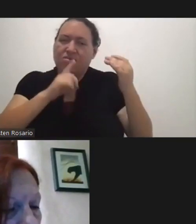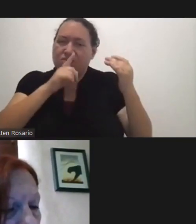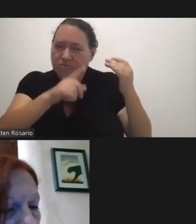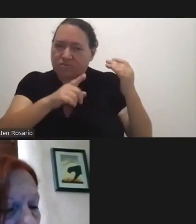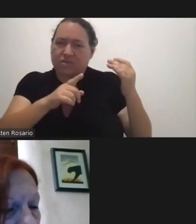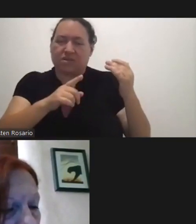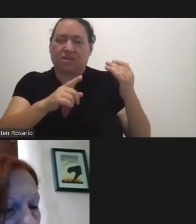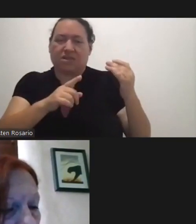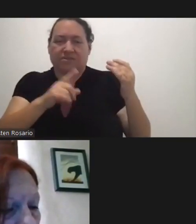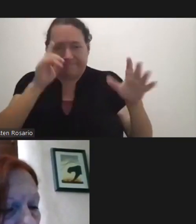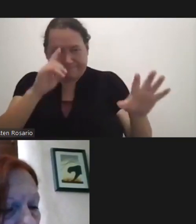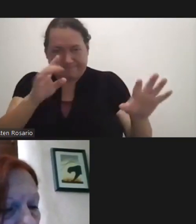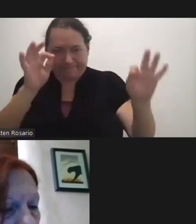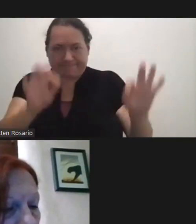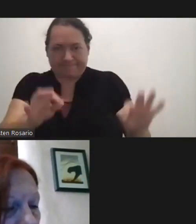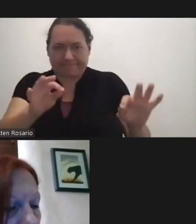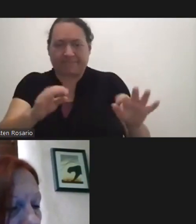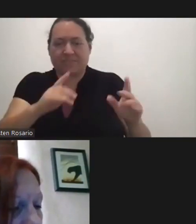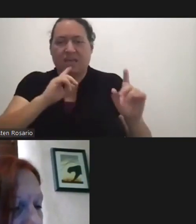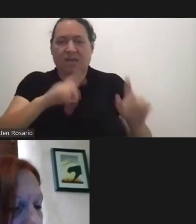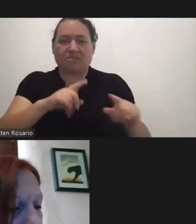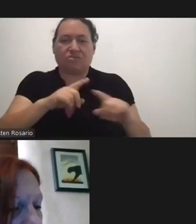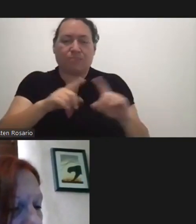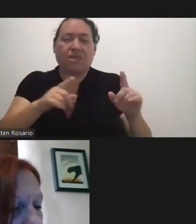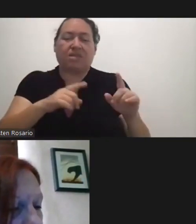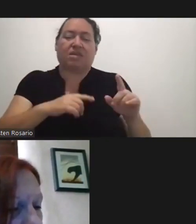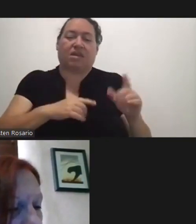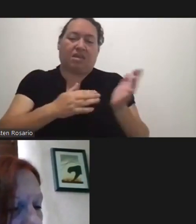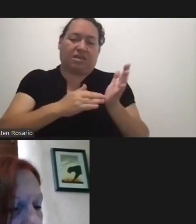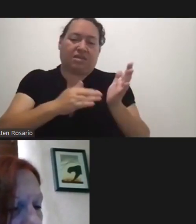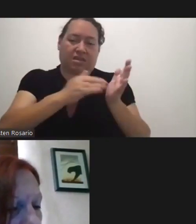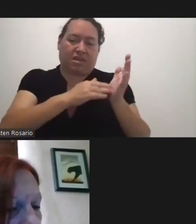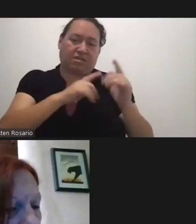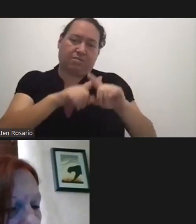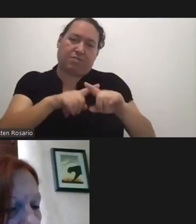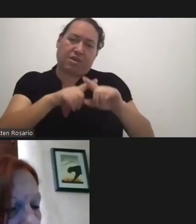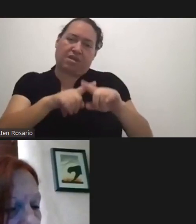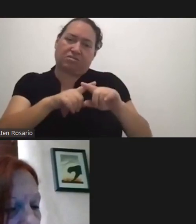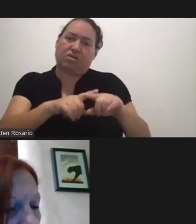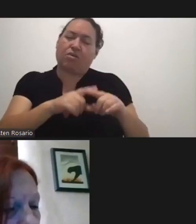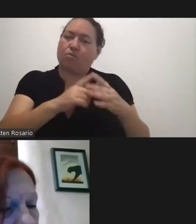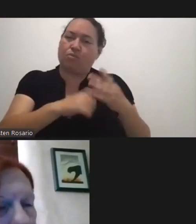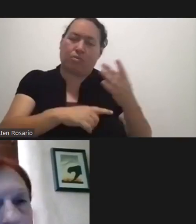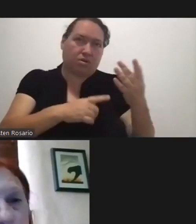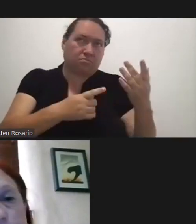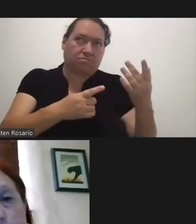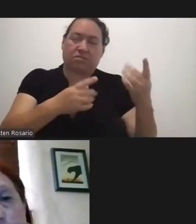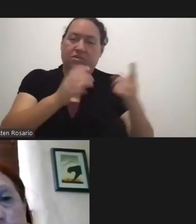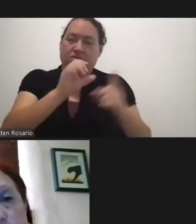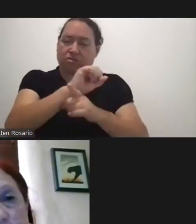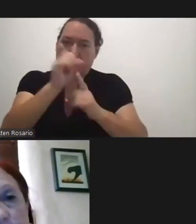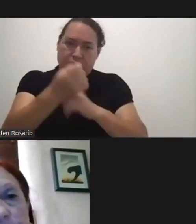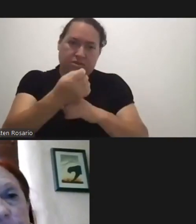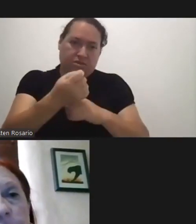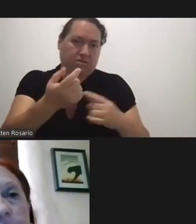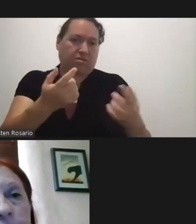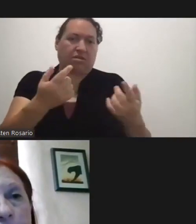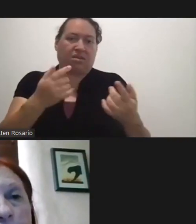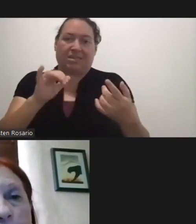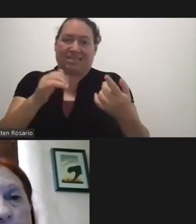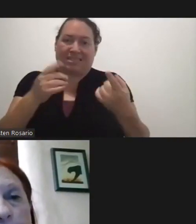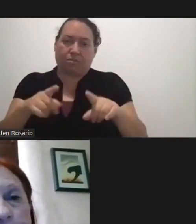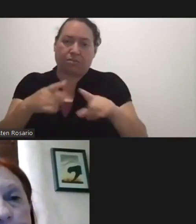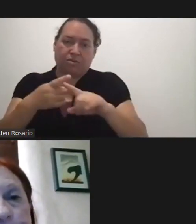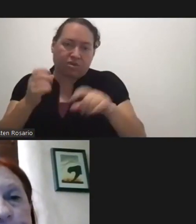But Again It Depends On The Circumstances It Depends On Are These Coming In From Travelers It Depends